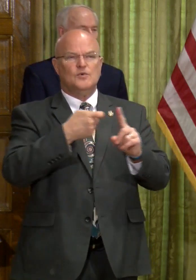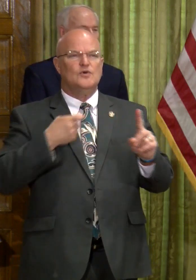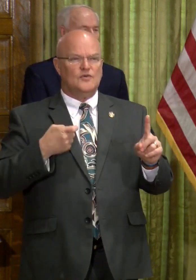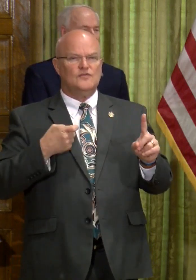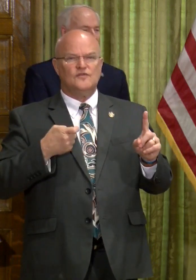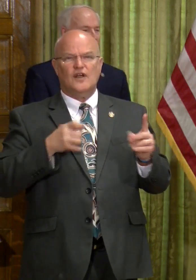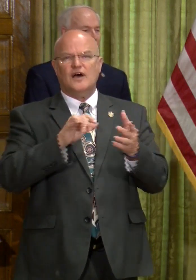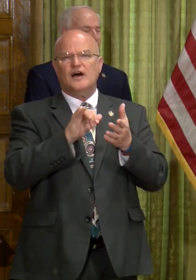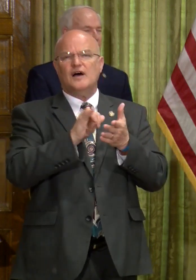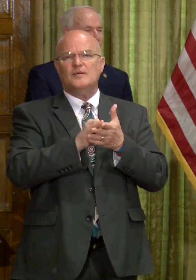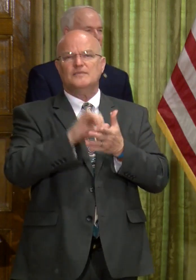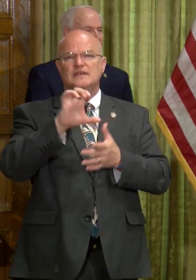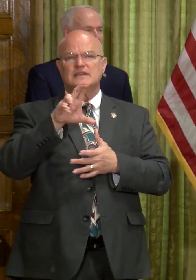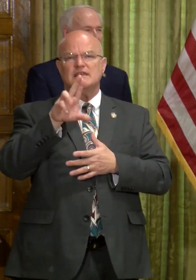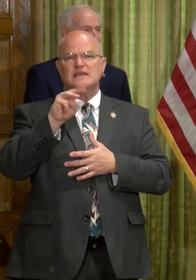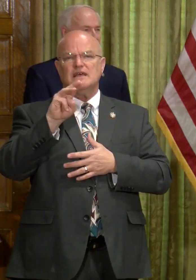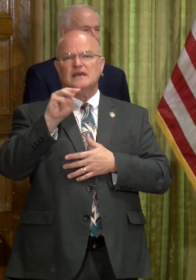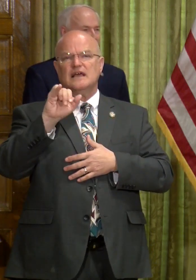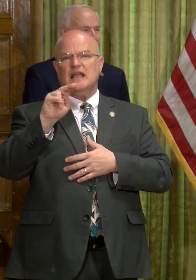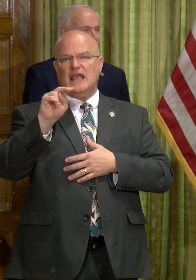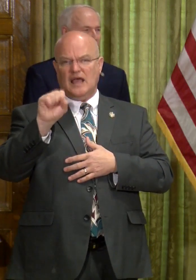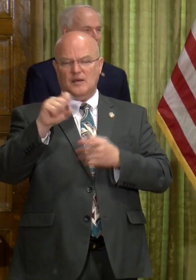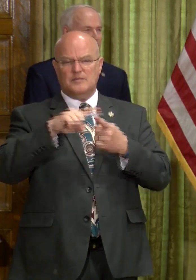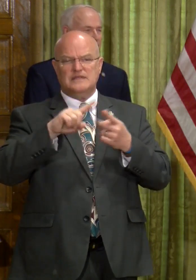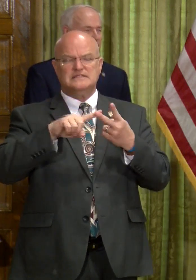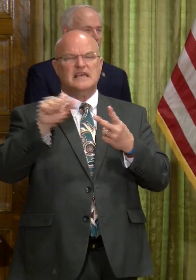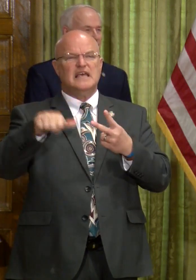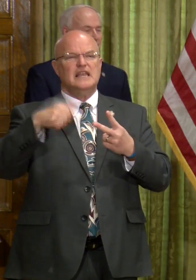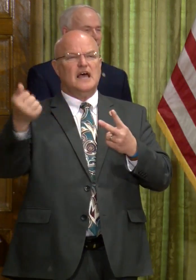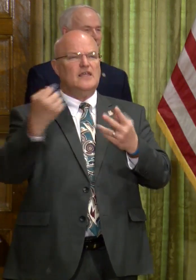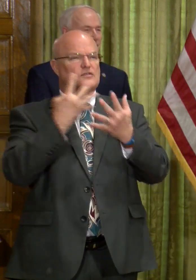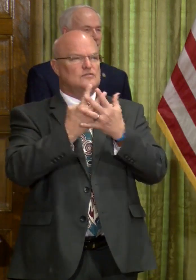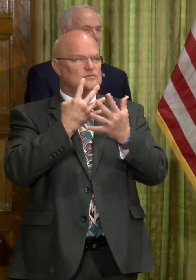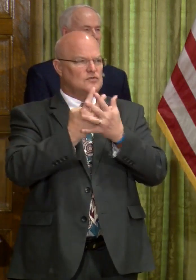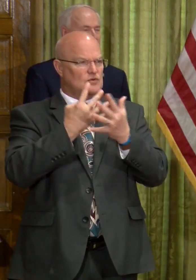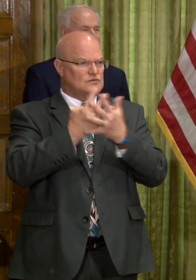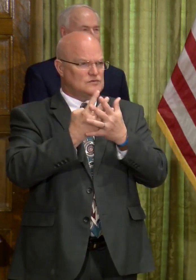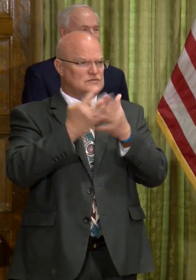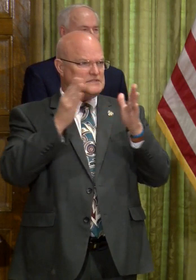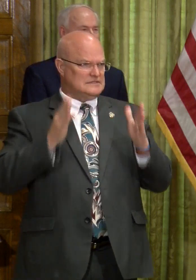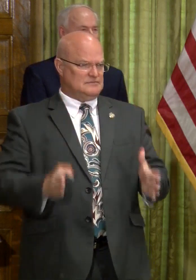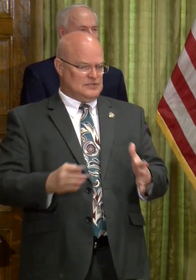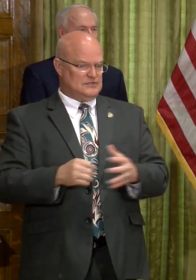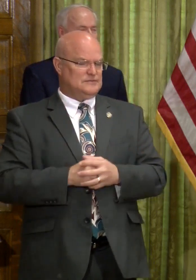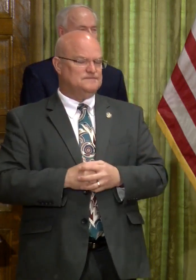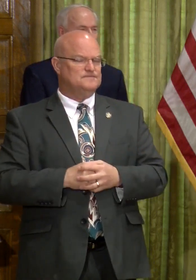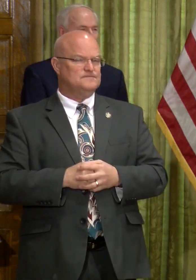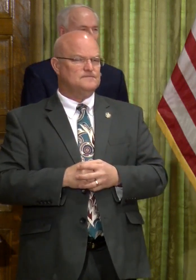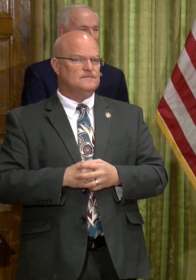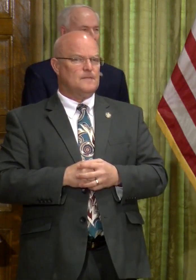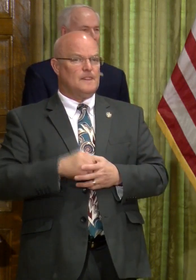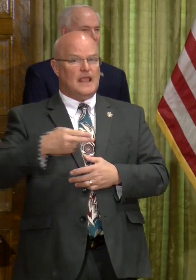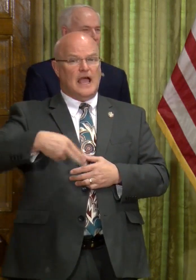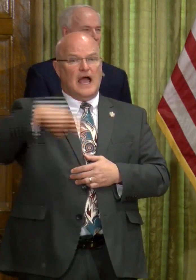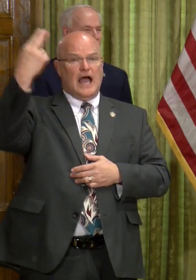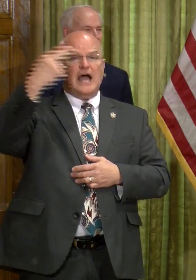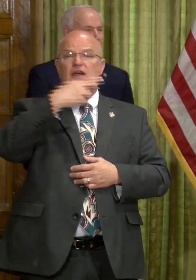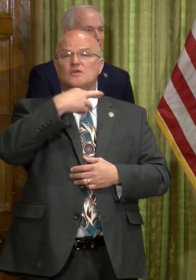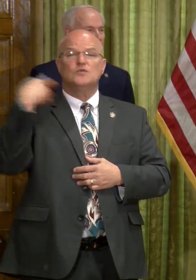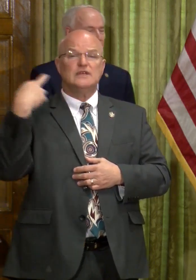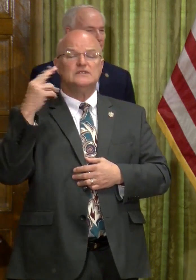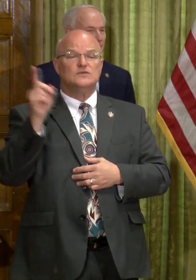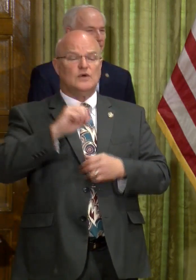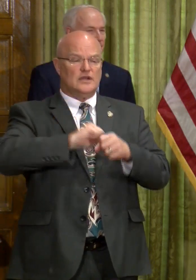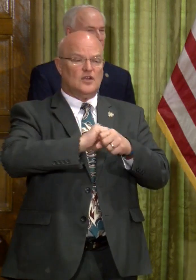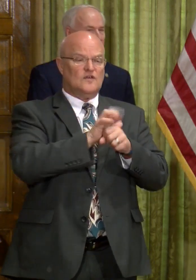the Cummins unit and other incarcerated or congregate settings. These are high-risk settings where